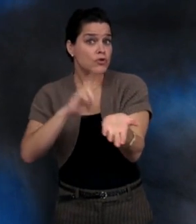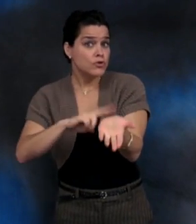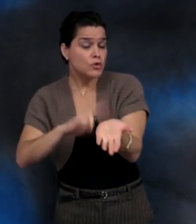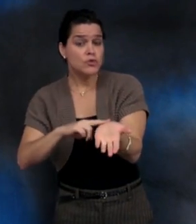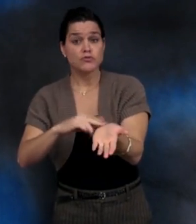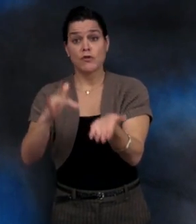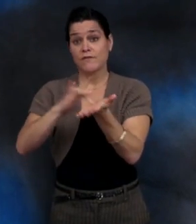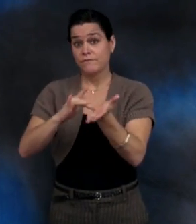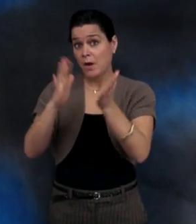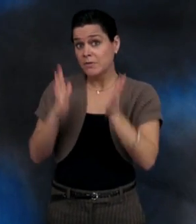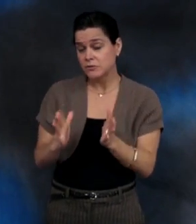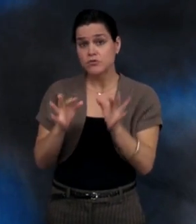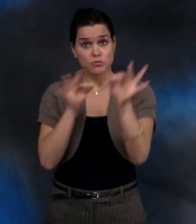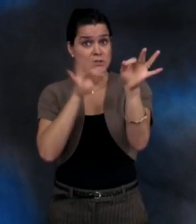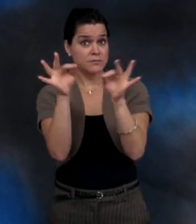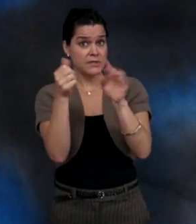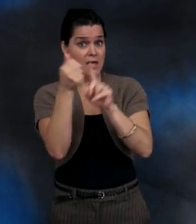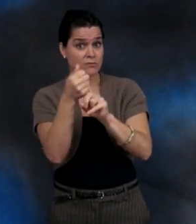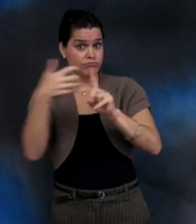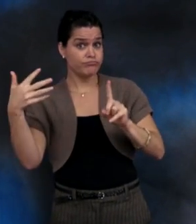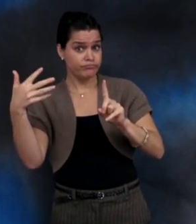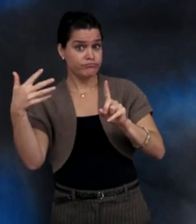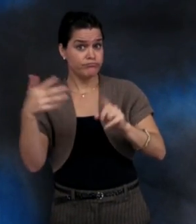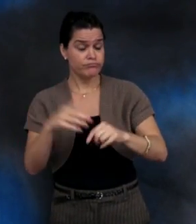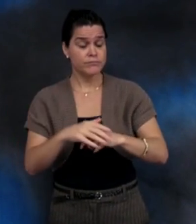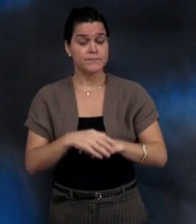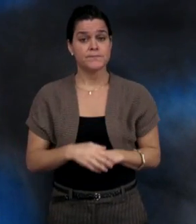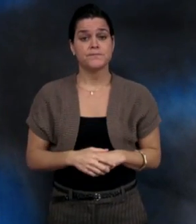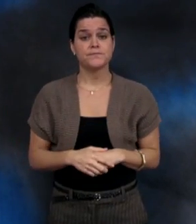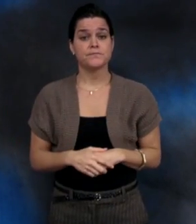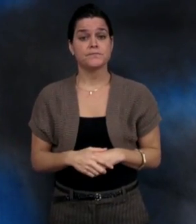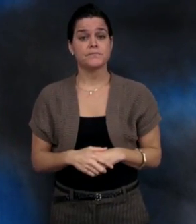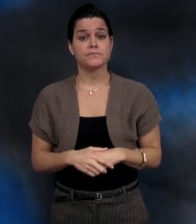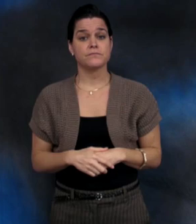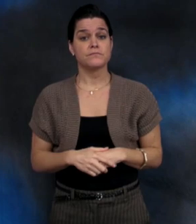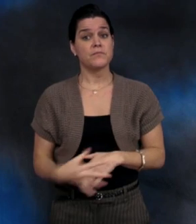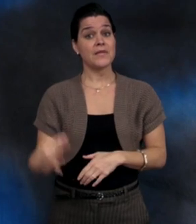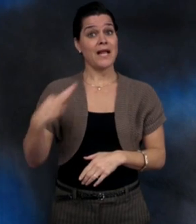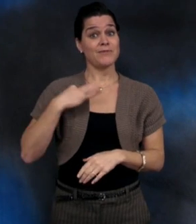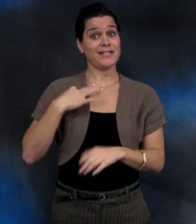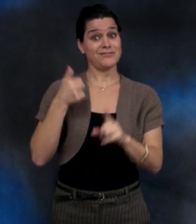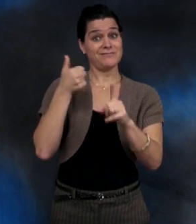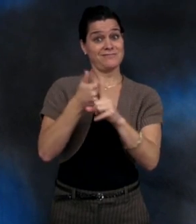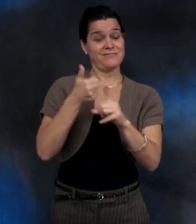If you have additional questions, you can certainly ask your doctor, nurse or pharmacist.